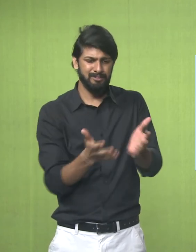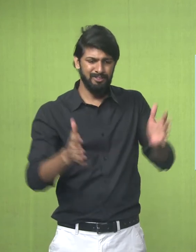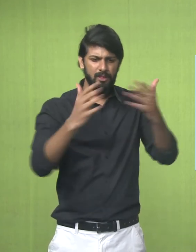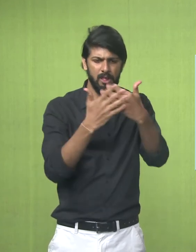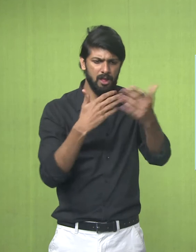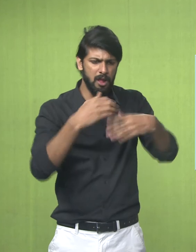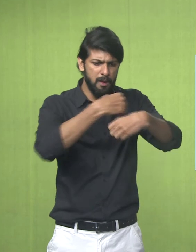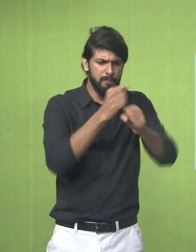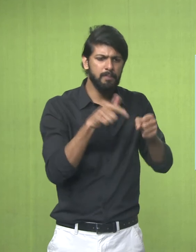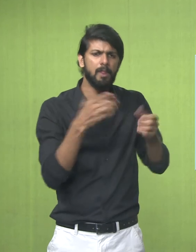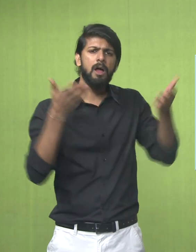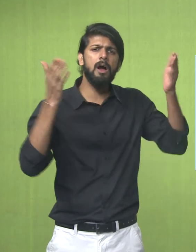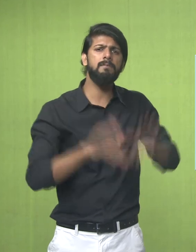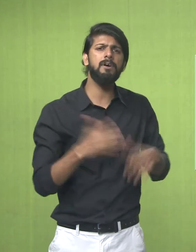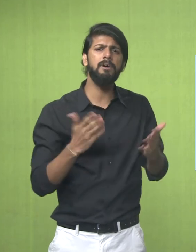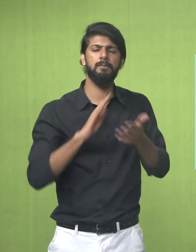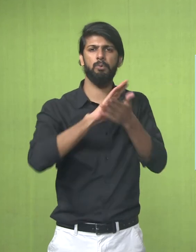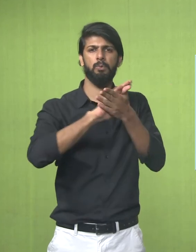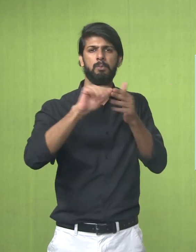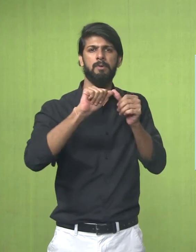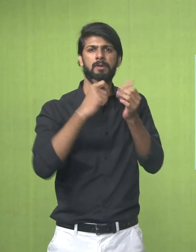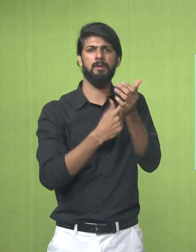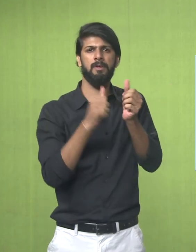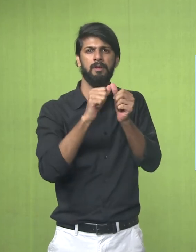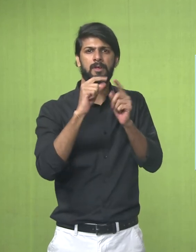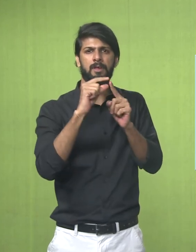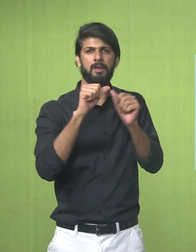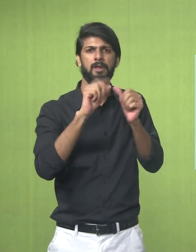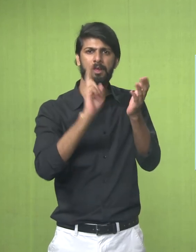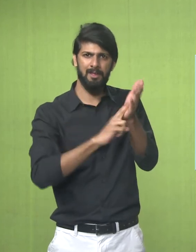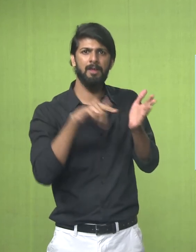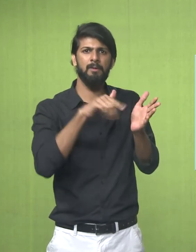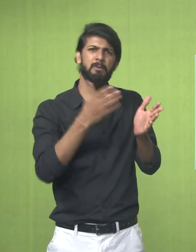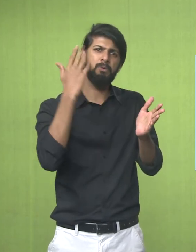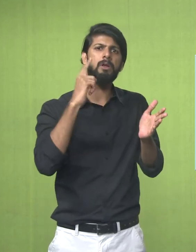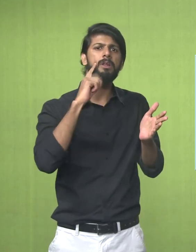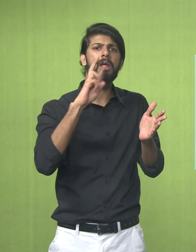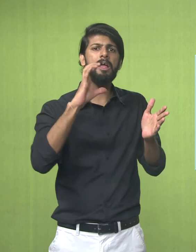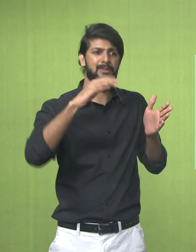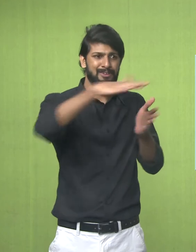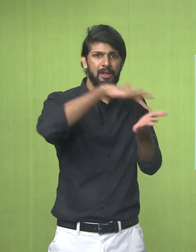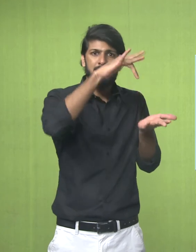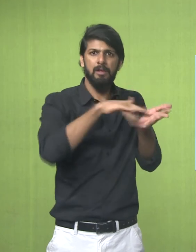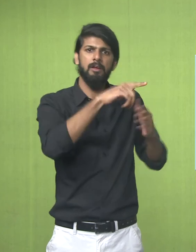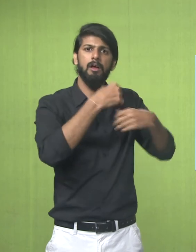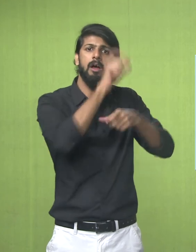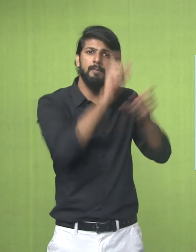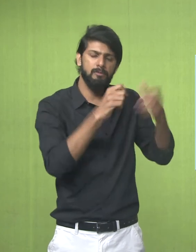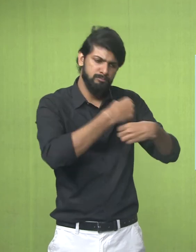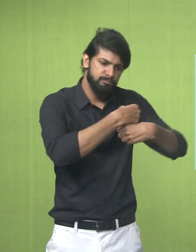The style Is also Harappan That means Artists of the Indus Valley